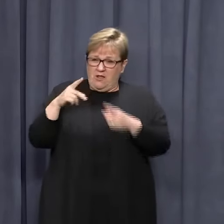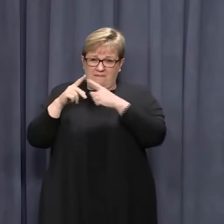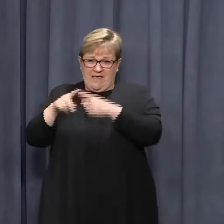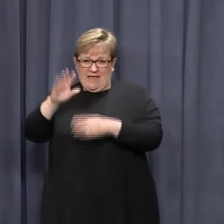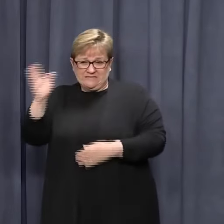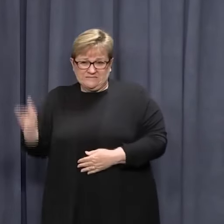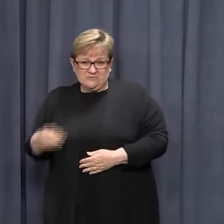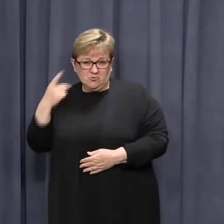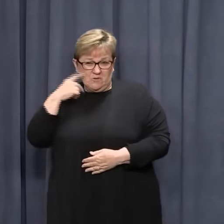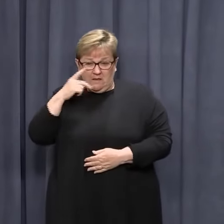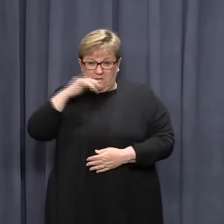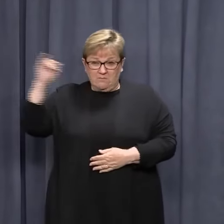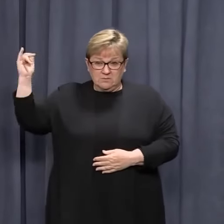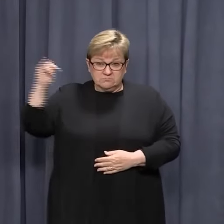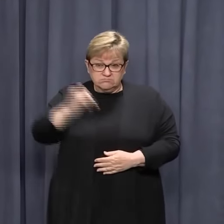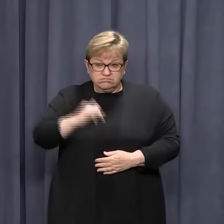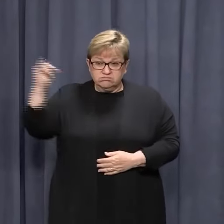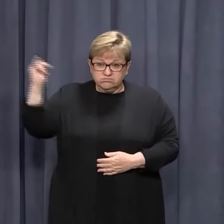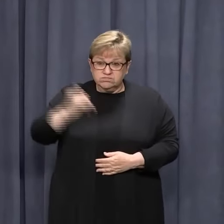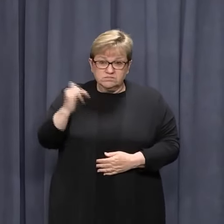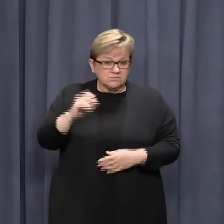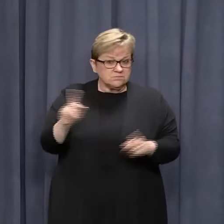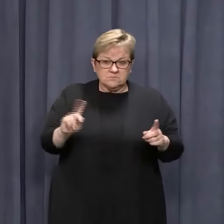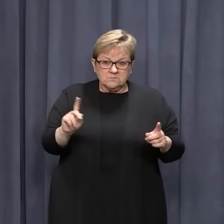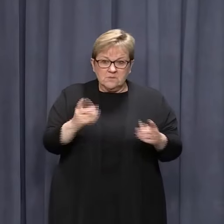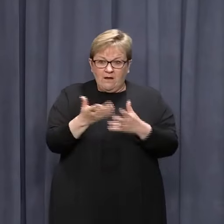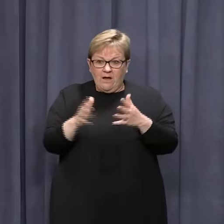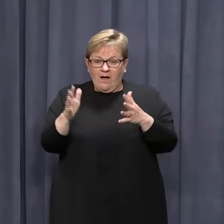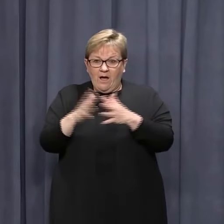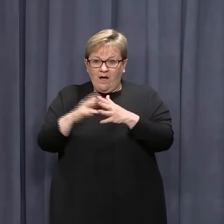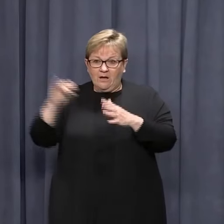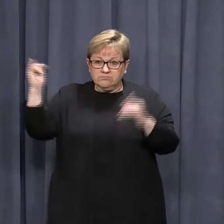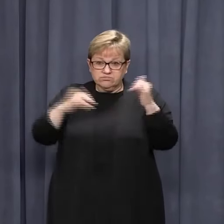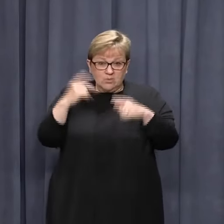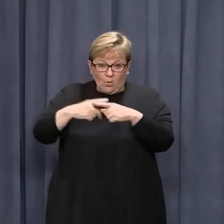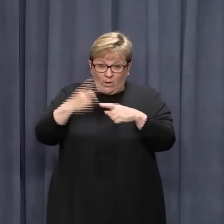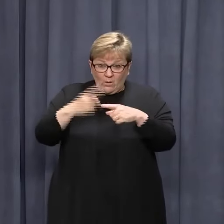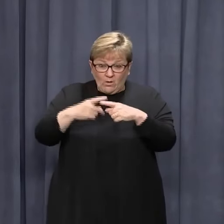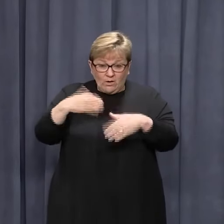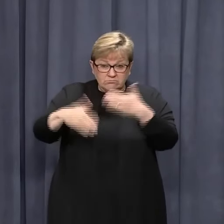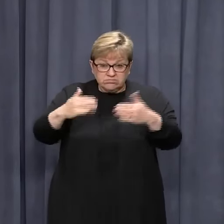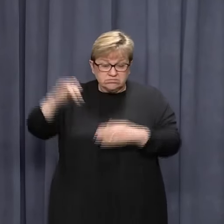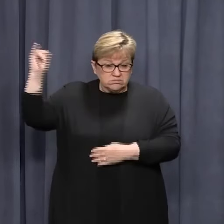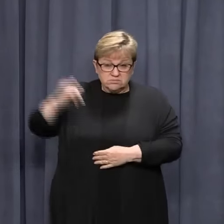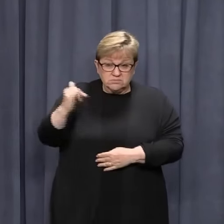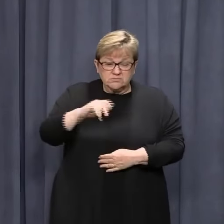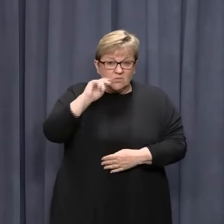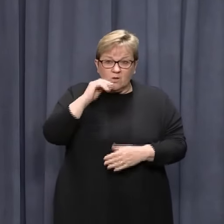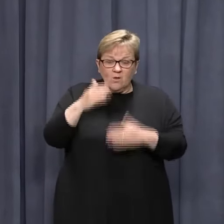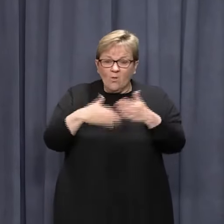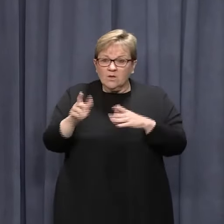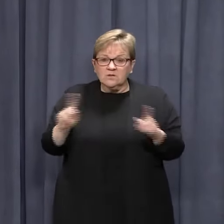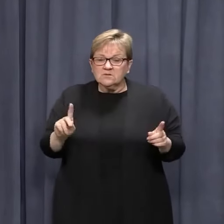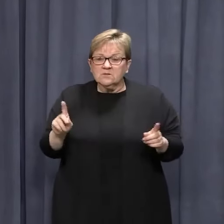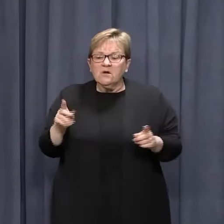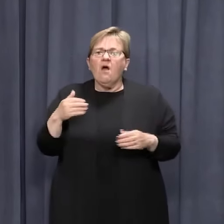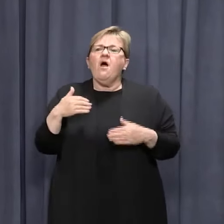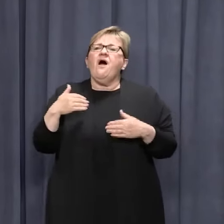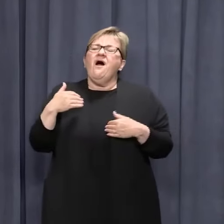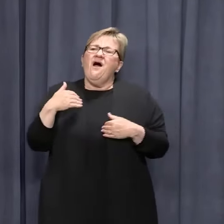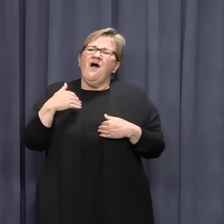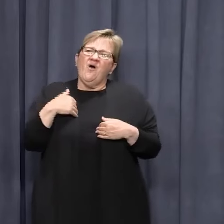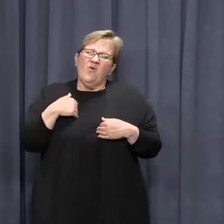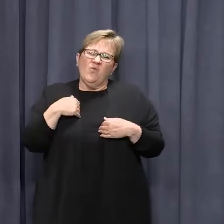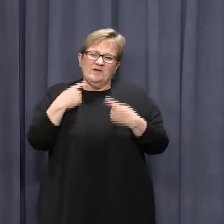eastern states on flights and how that will all be put back together and how quickly it can be stitched back together? Well, we made the